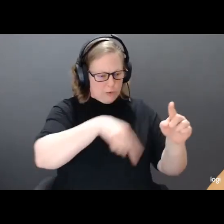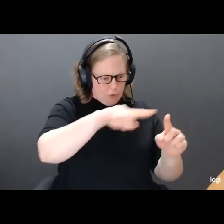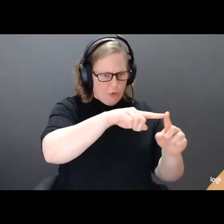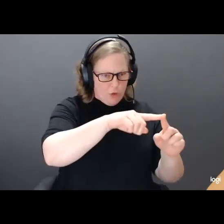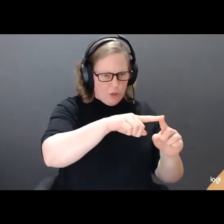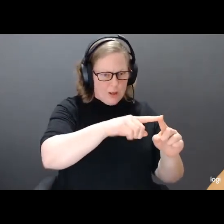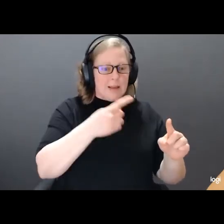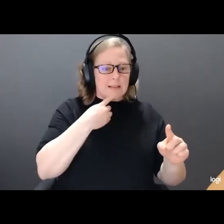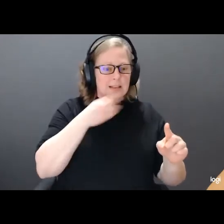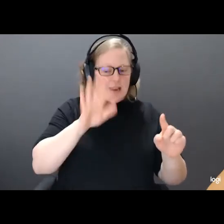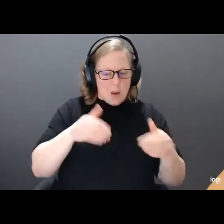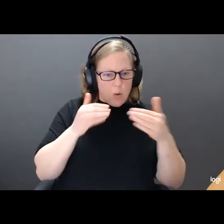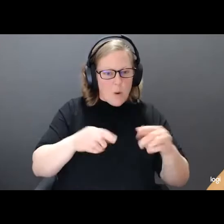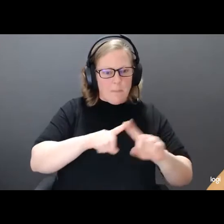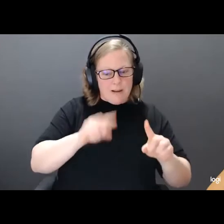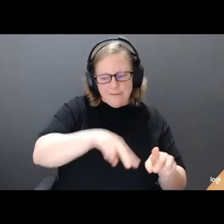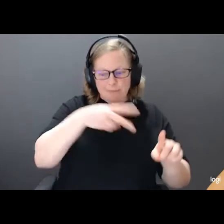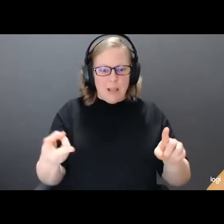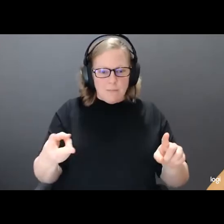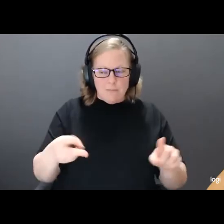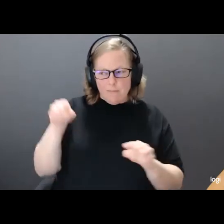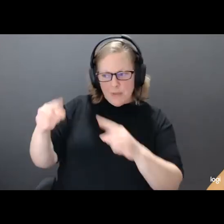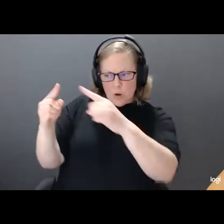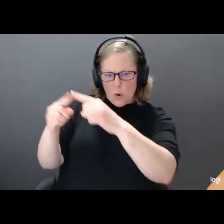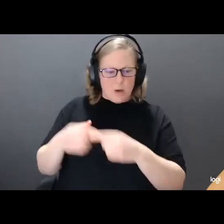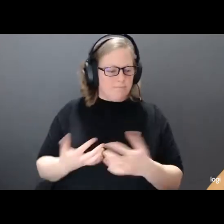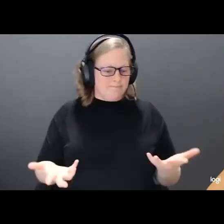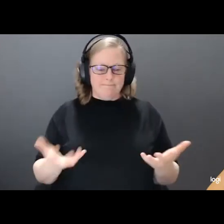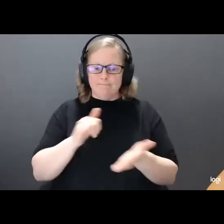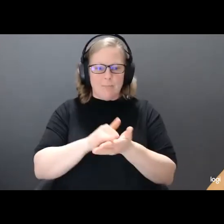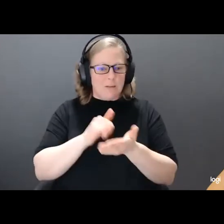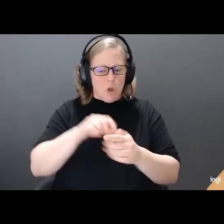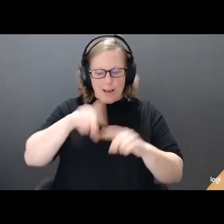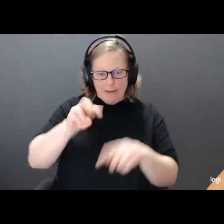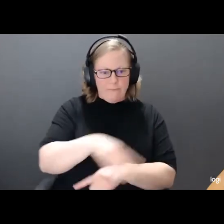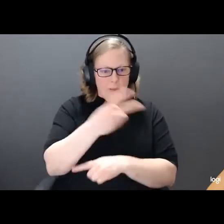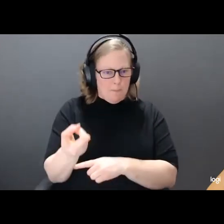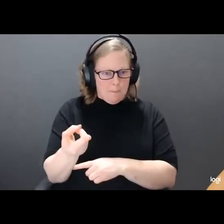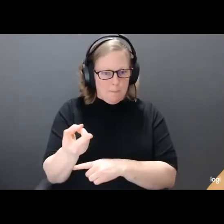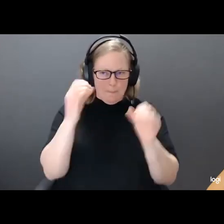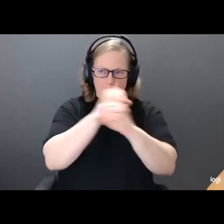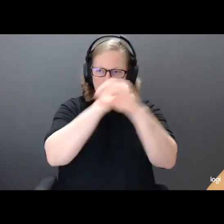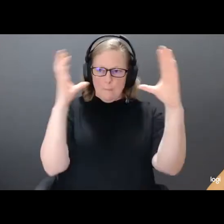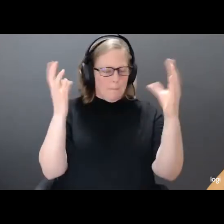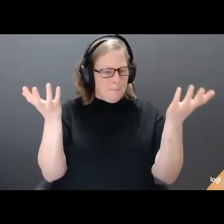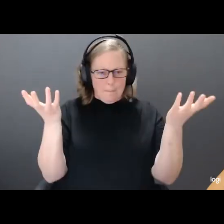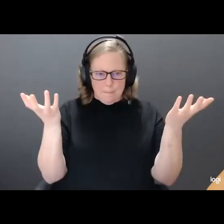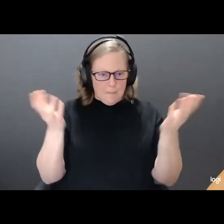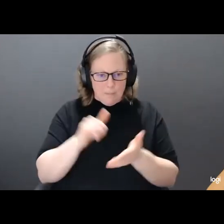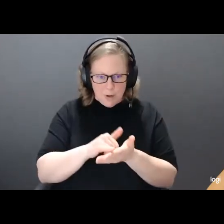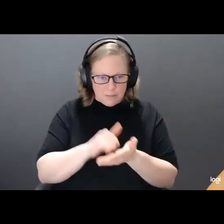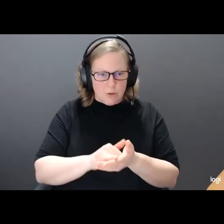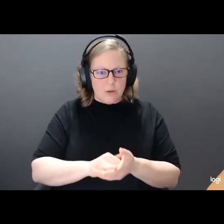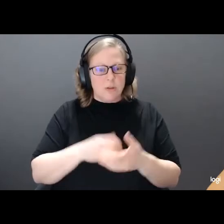on this corner of the ice in this circle, I can't do it. I can't flip the drill. So it just takes time for the coach to slow down,